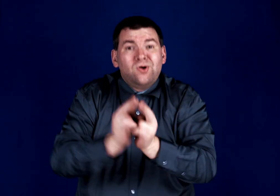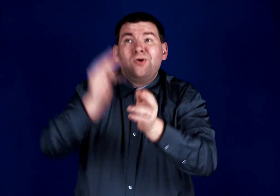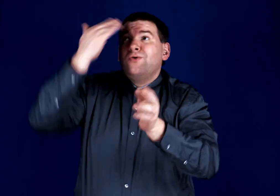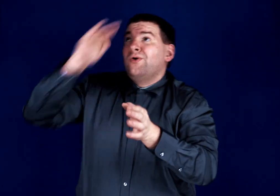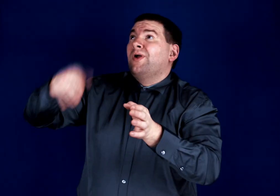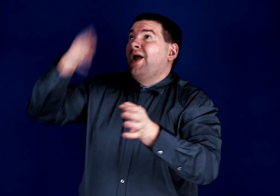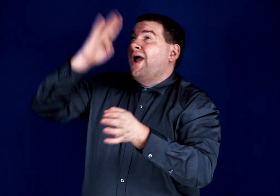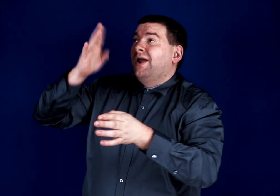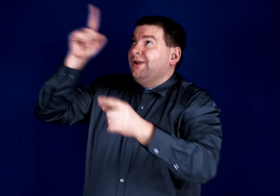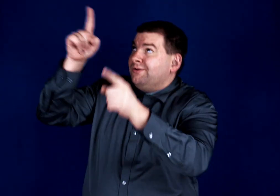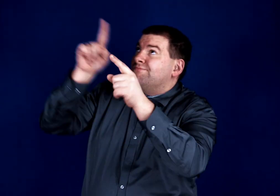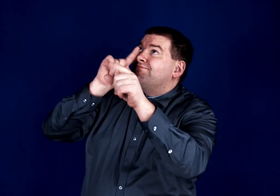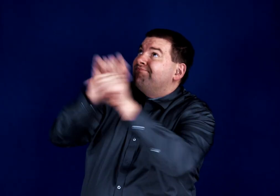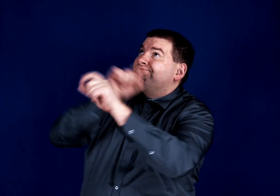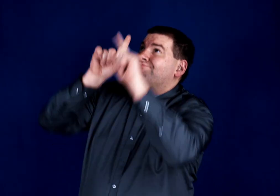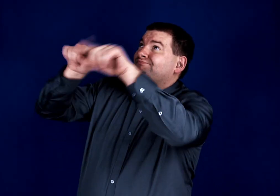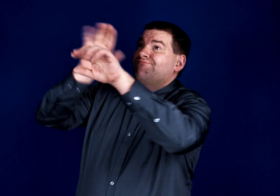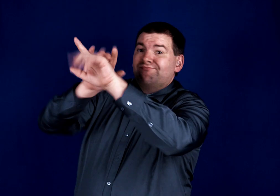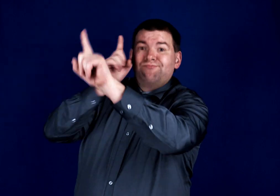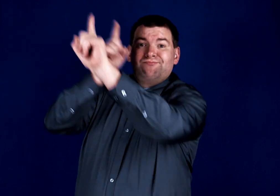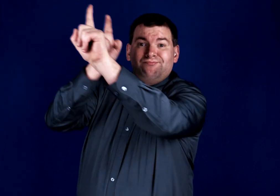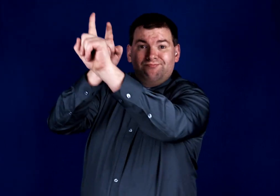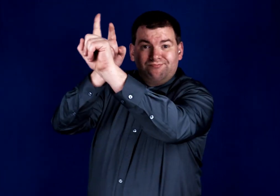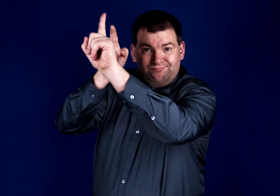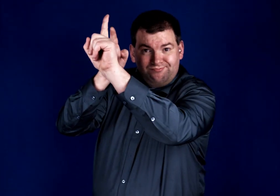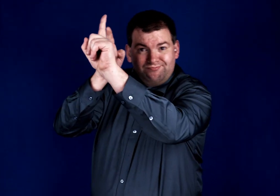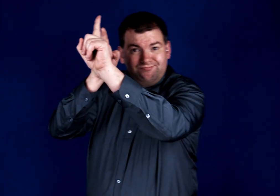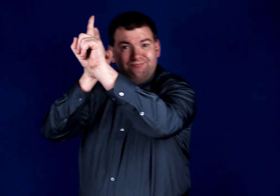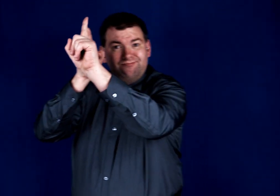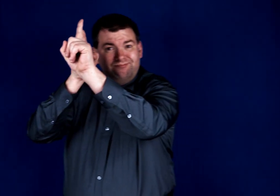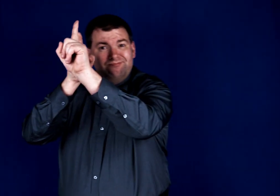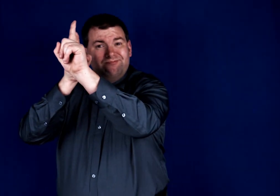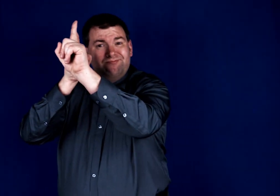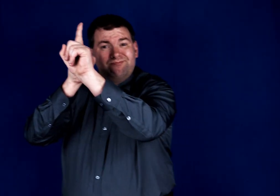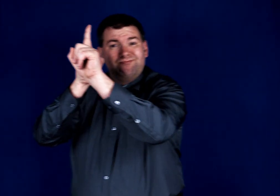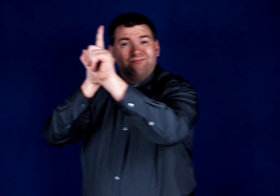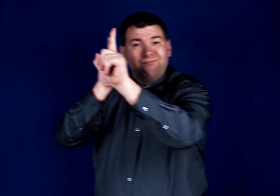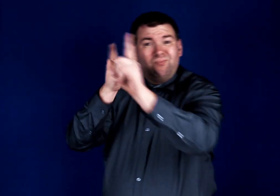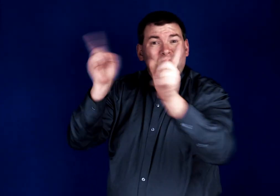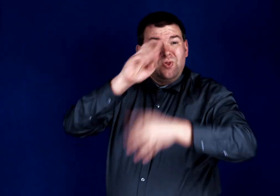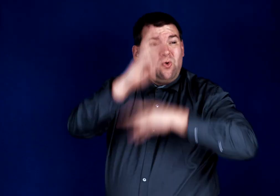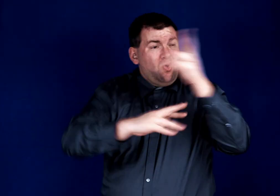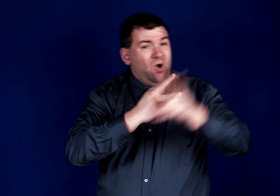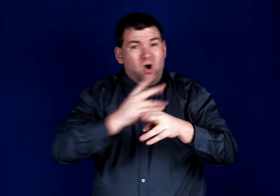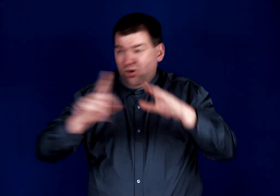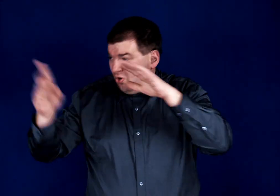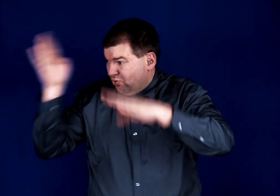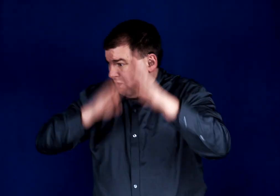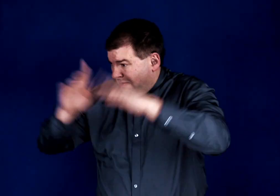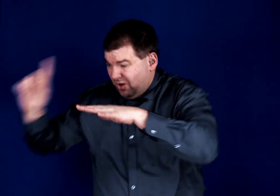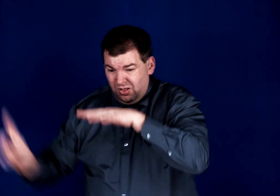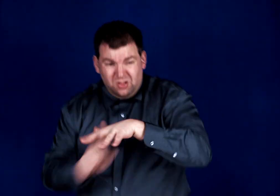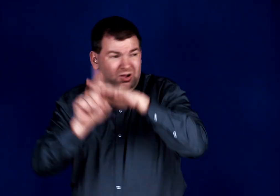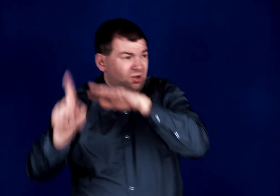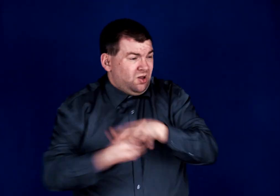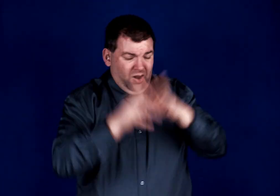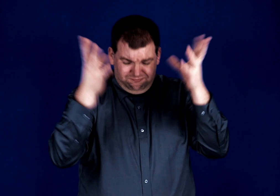knew a God he could totally trust. When when the world and waters might have washed Him